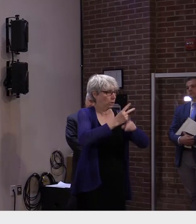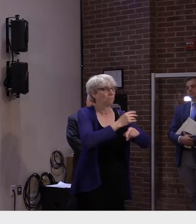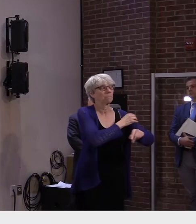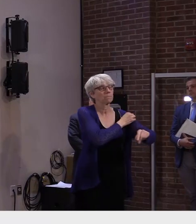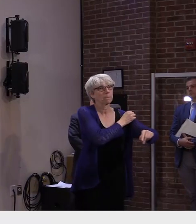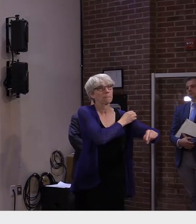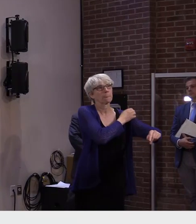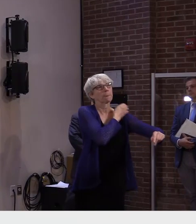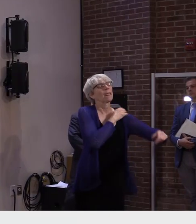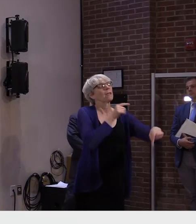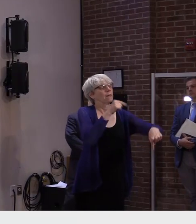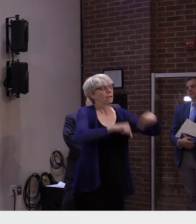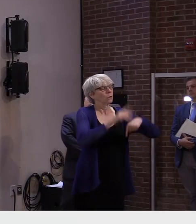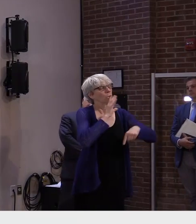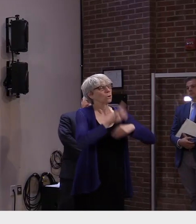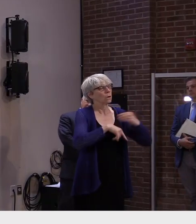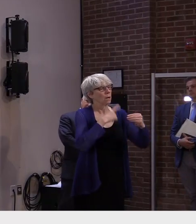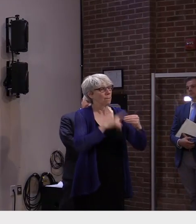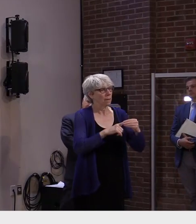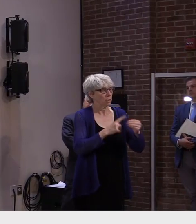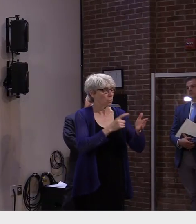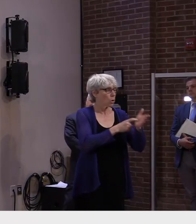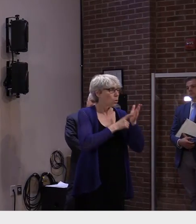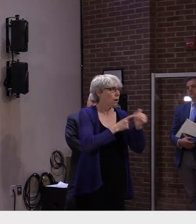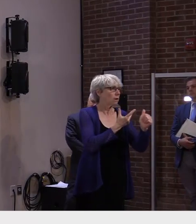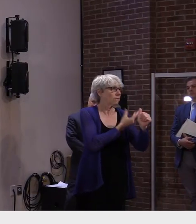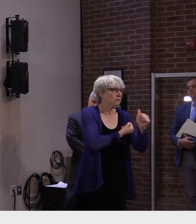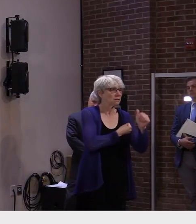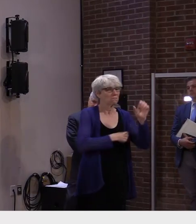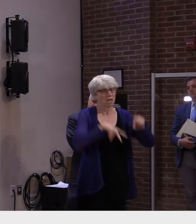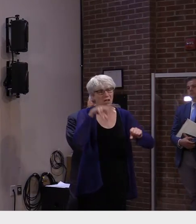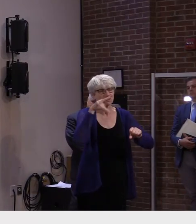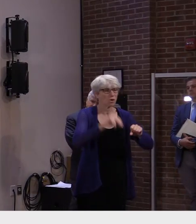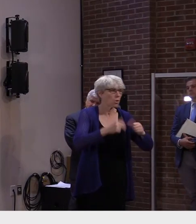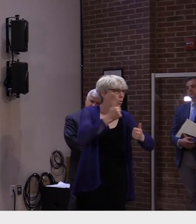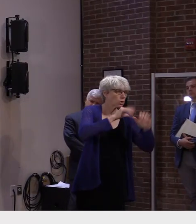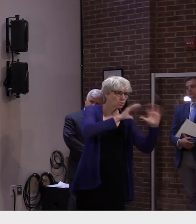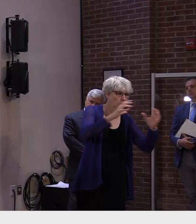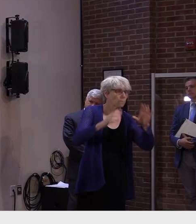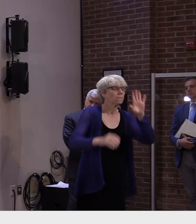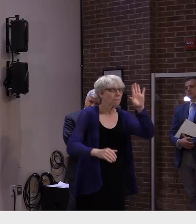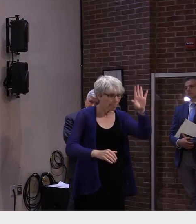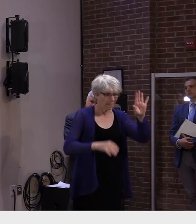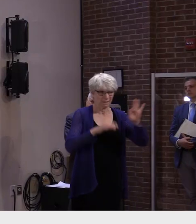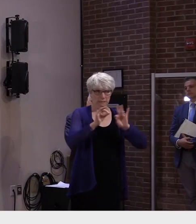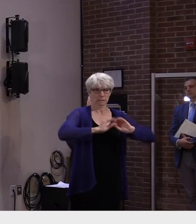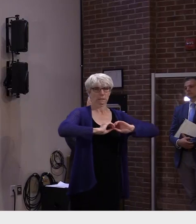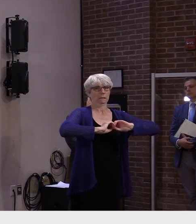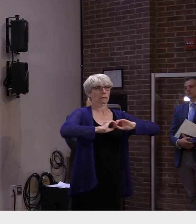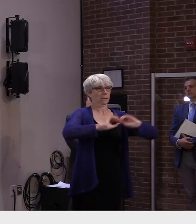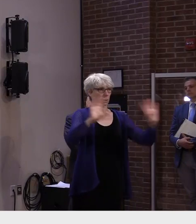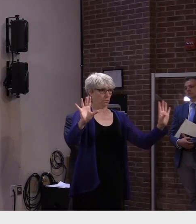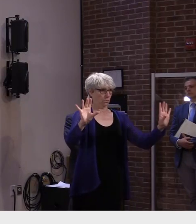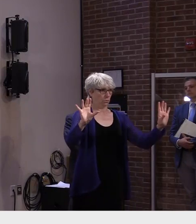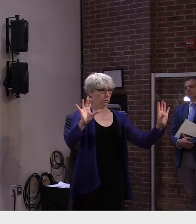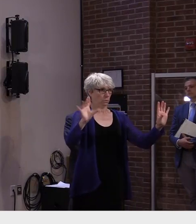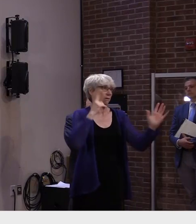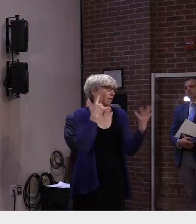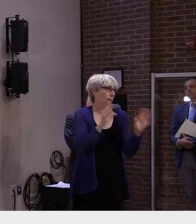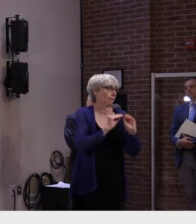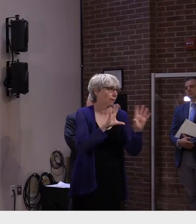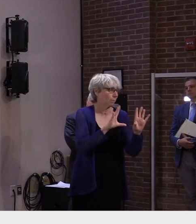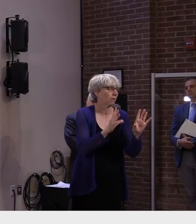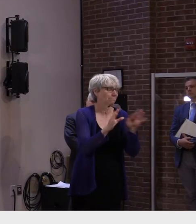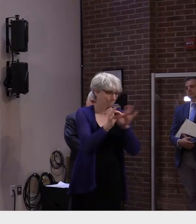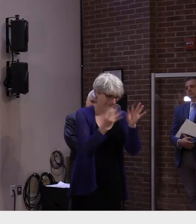vaccine in different populations, I think it's clear to people. But just to be extra clear, if we mandate